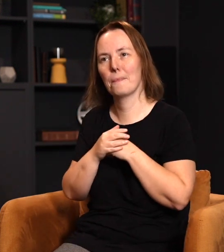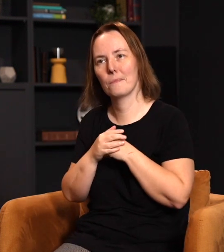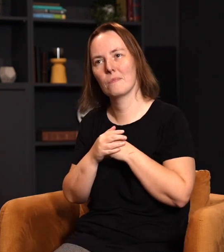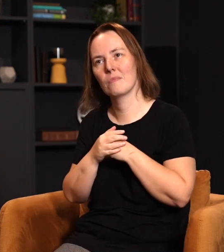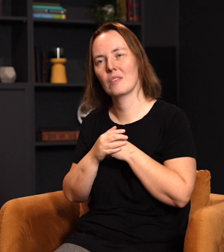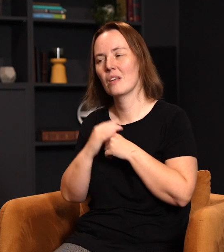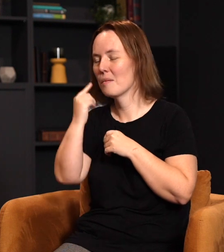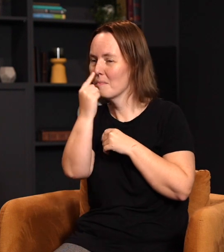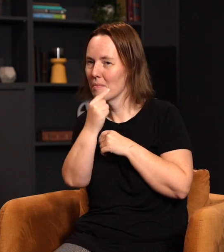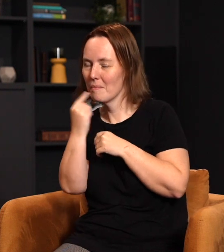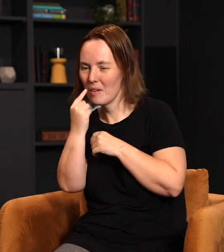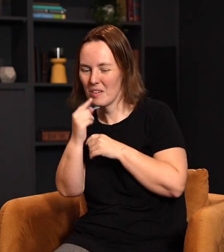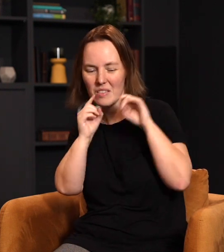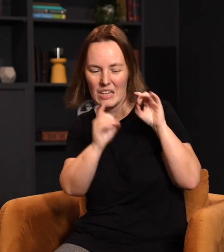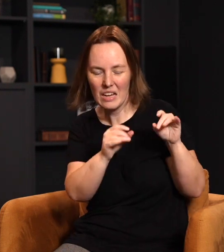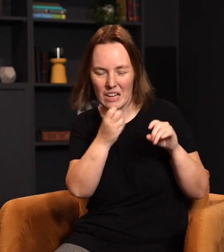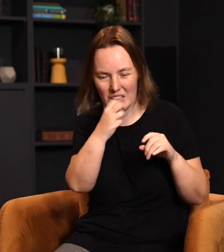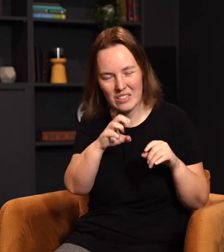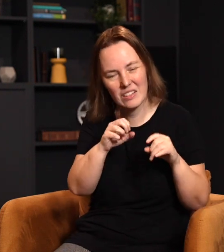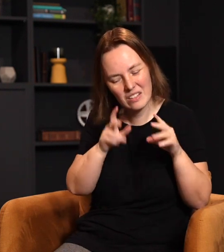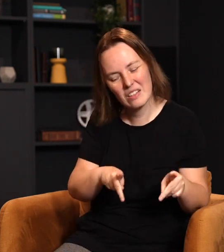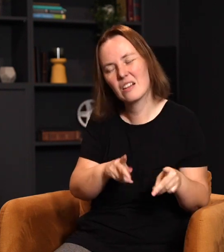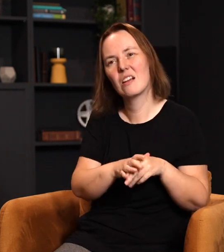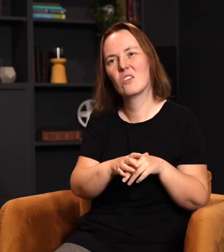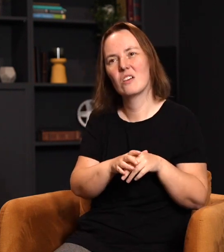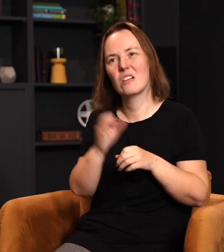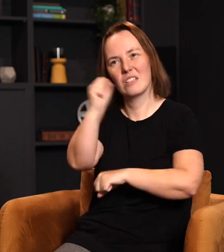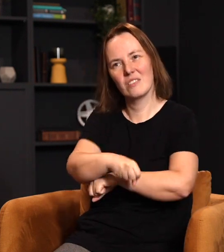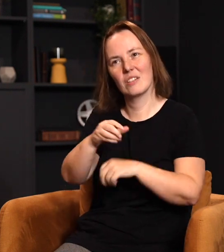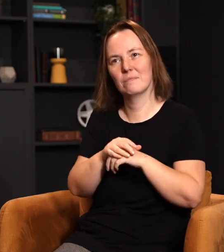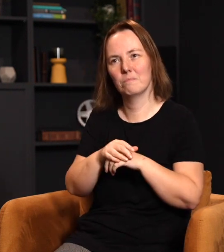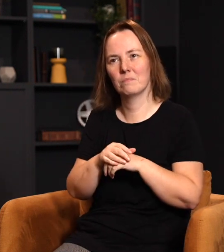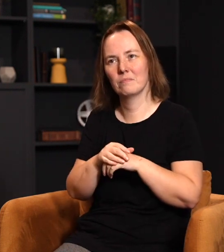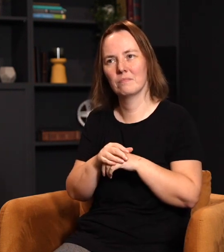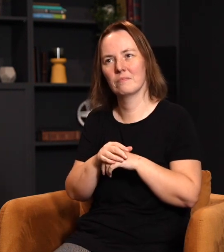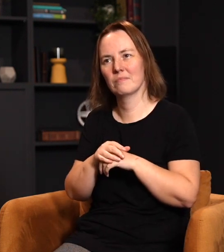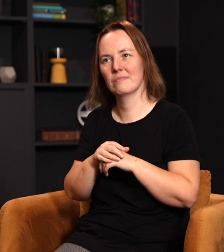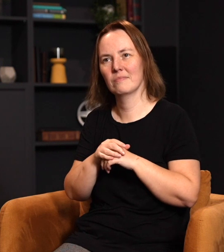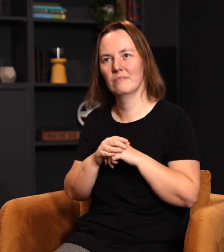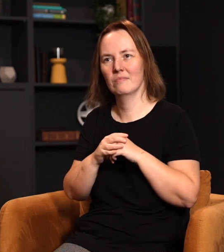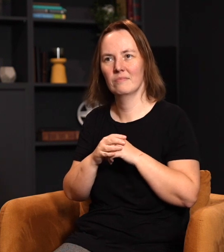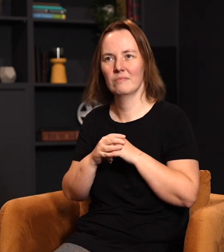But it's by the mouth of the wicked that it is overthrown. By the blessing of the upright,